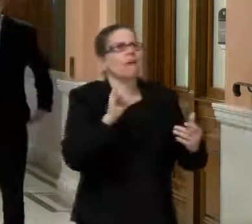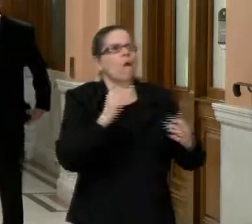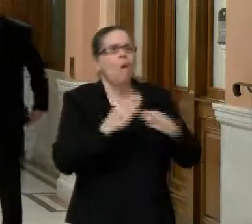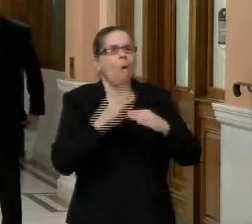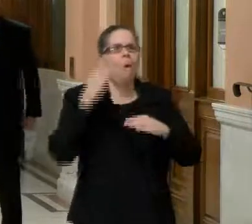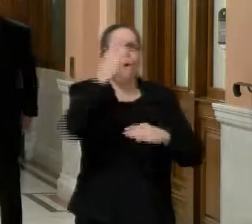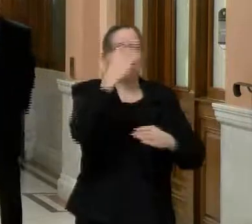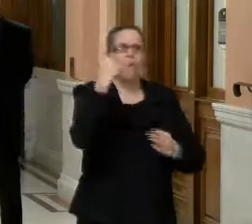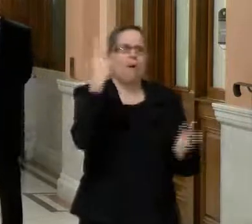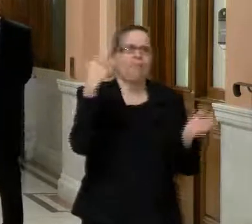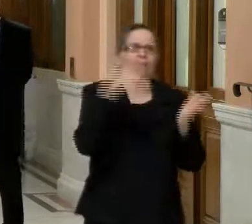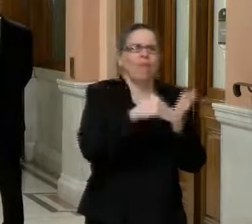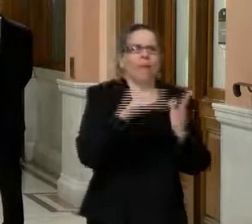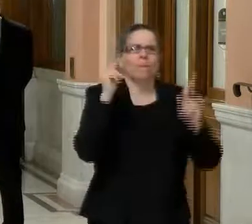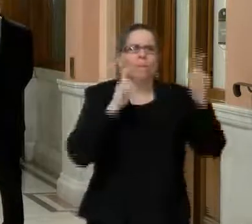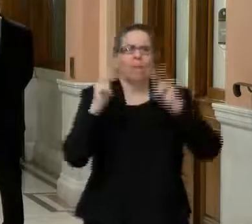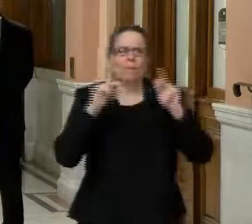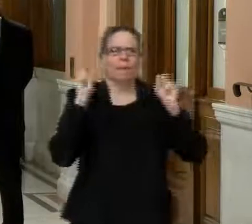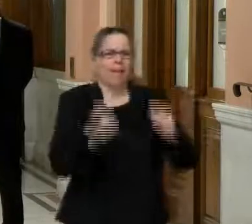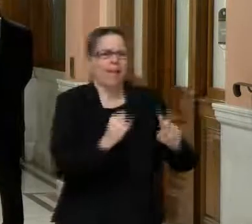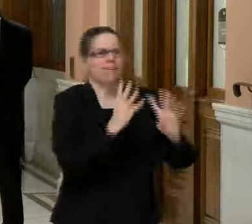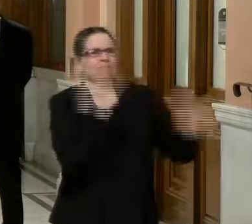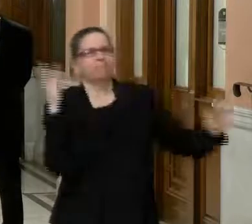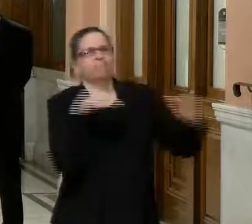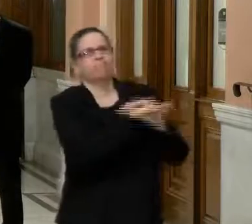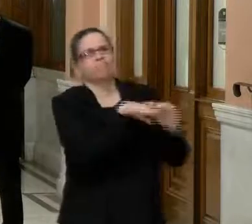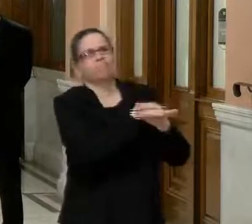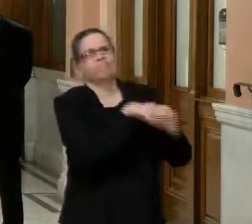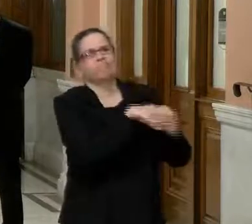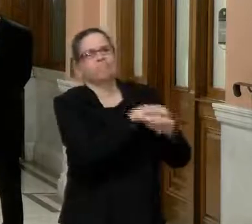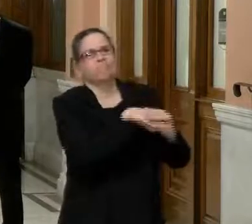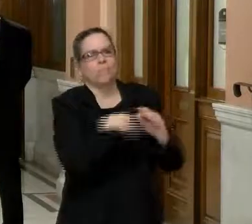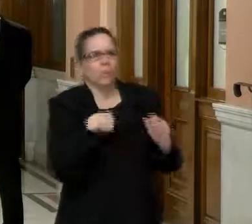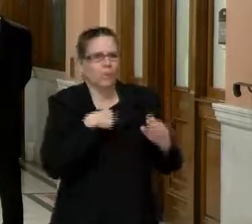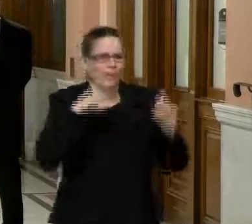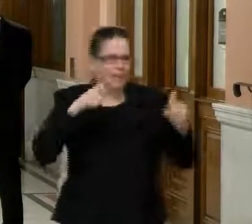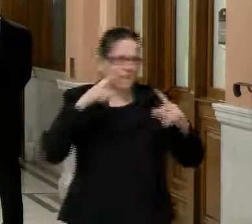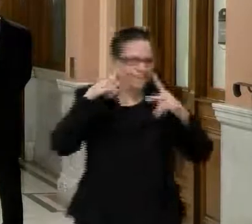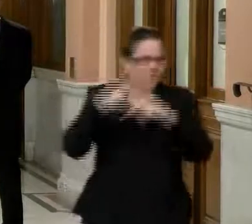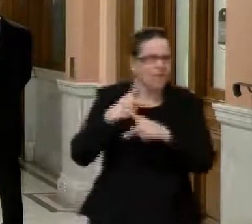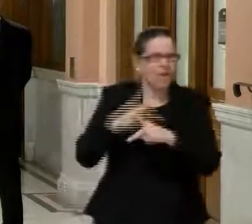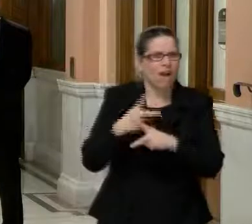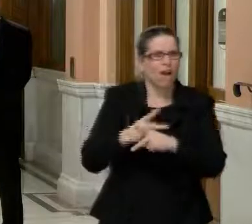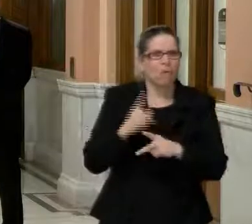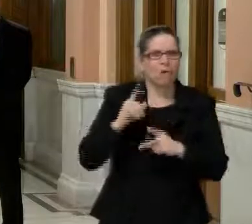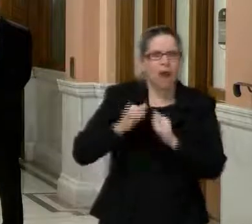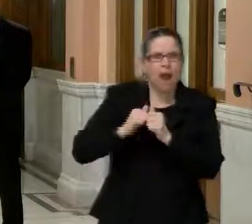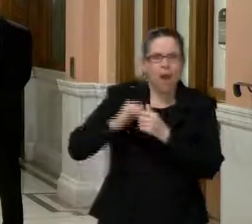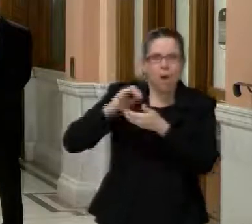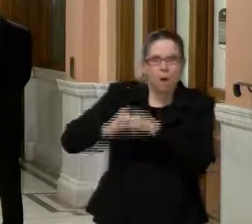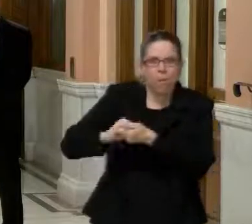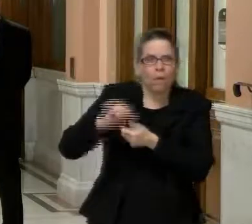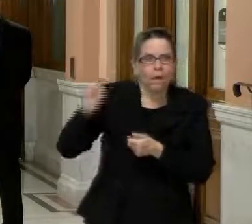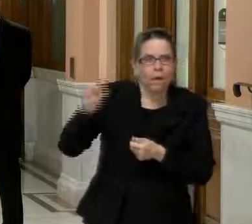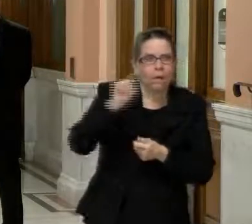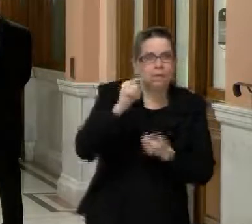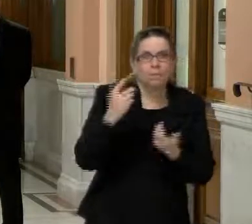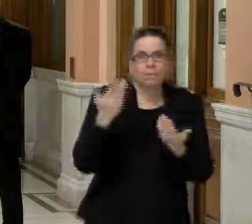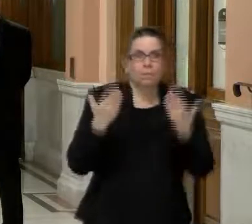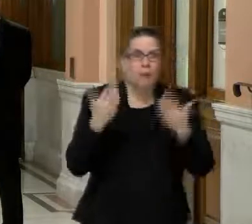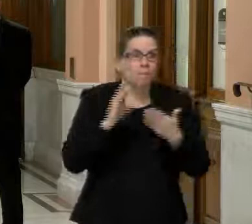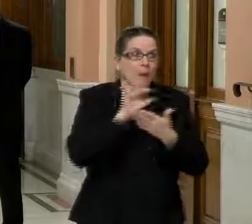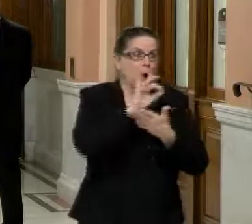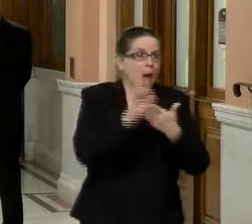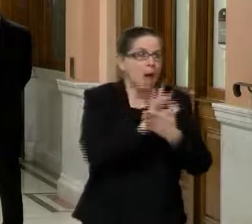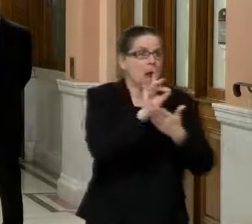um, and then be able to calibrate that based on what our partners could provide. Are we doing eight hour days? we doing 10 hour